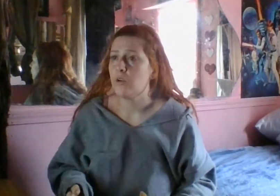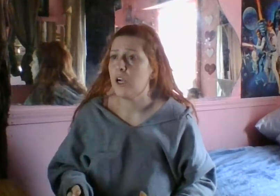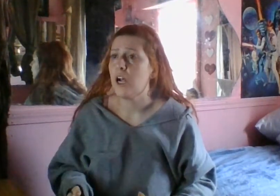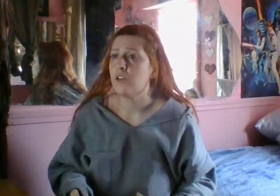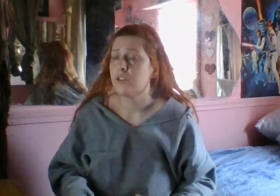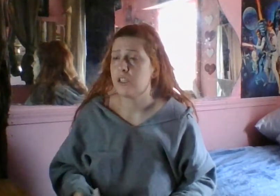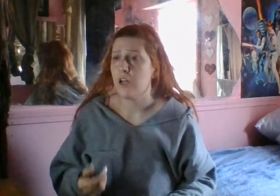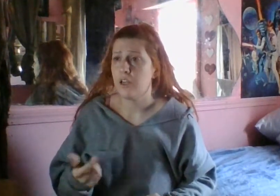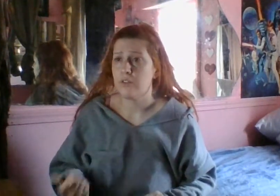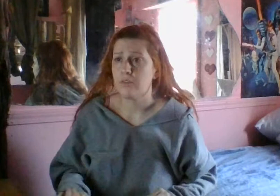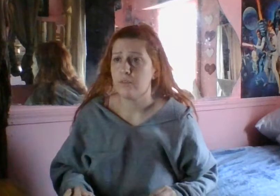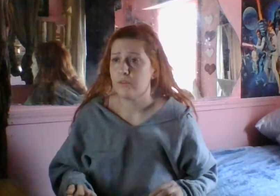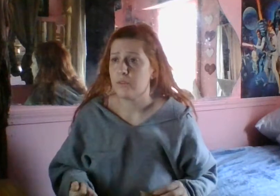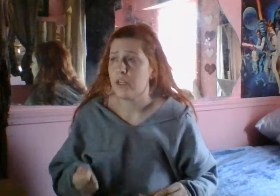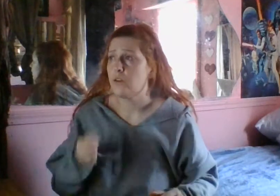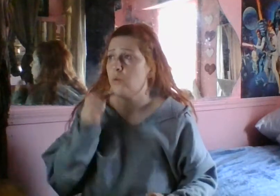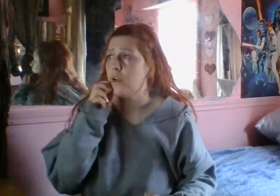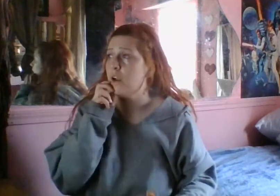warehouse. I forget where.